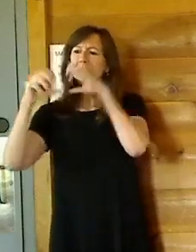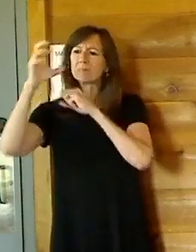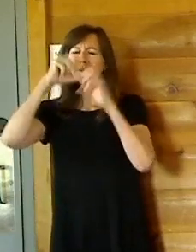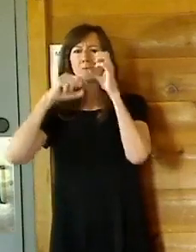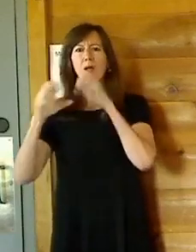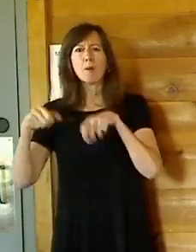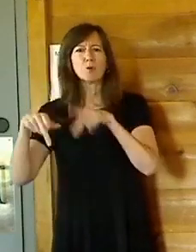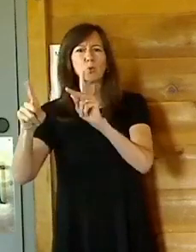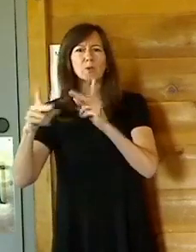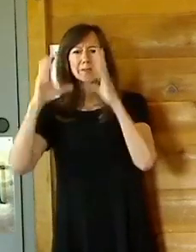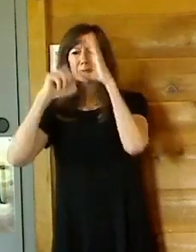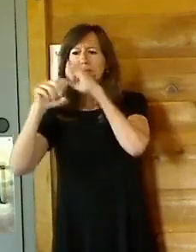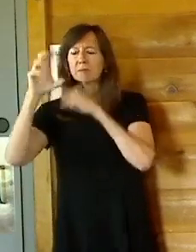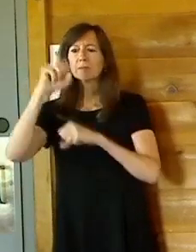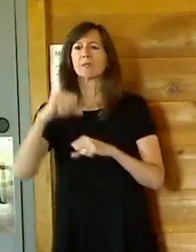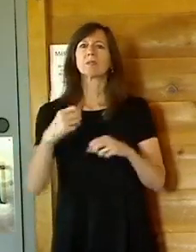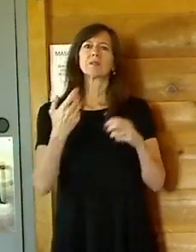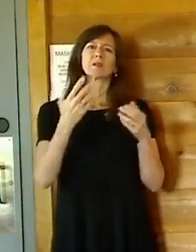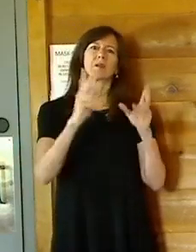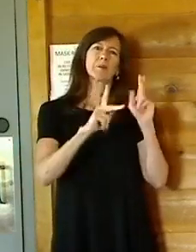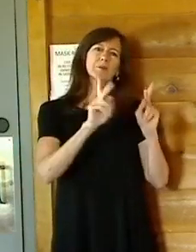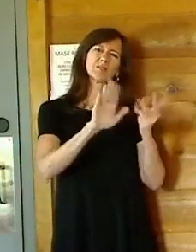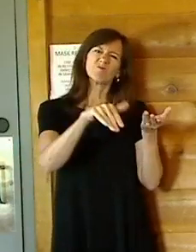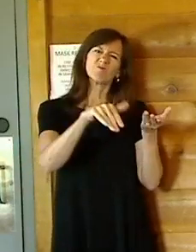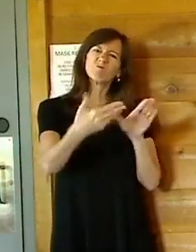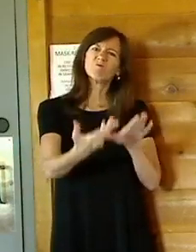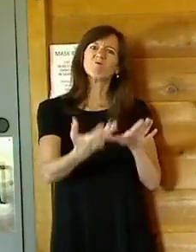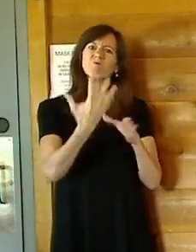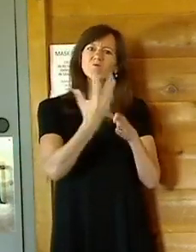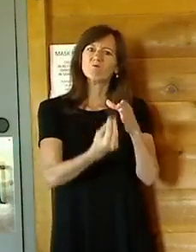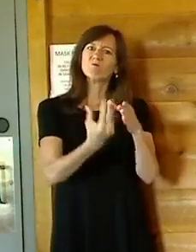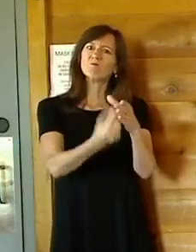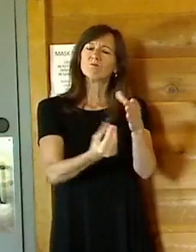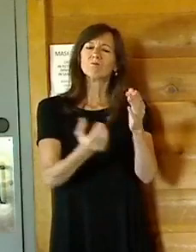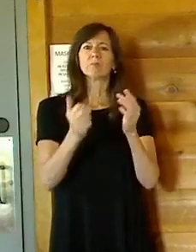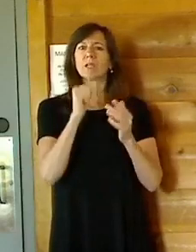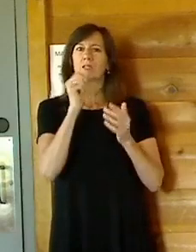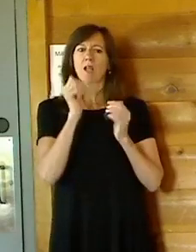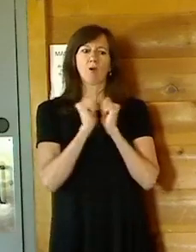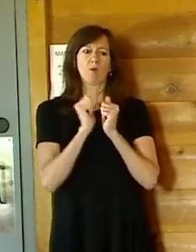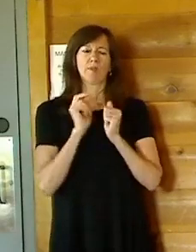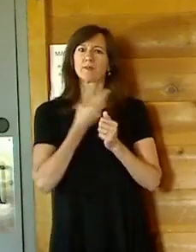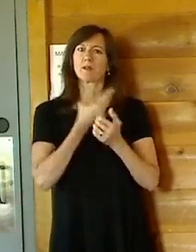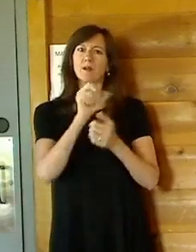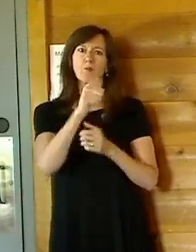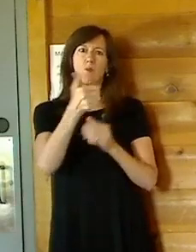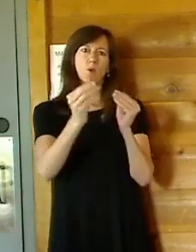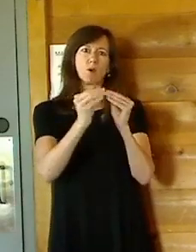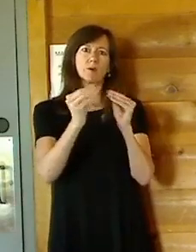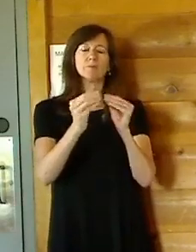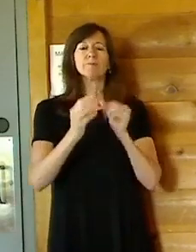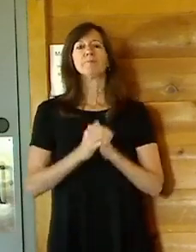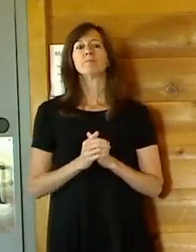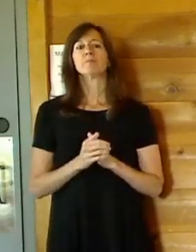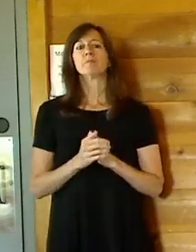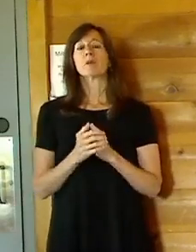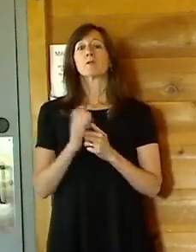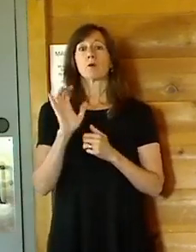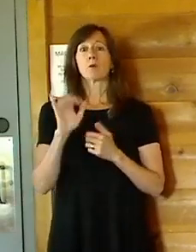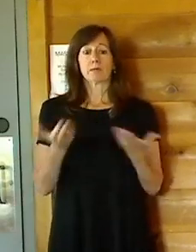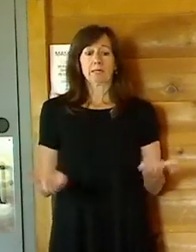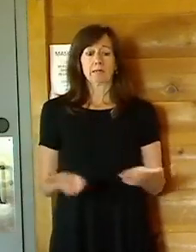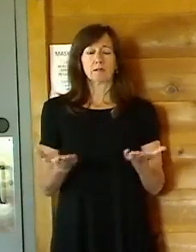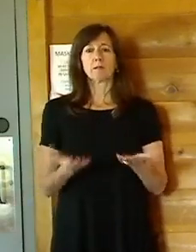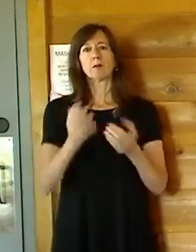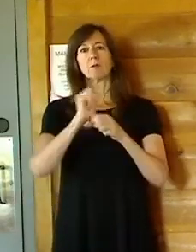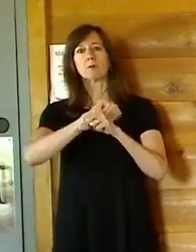with us. And we have attempted to use these town hall forums as a means to provide you some ongoing information to answer your